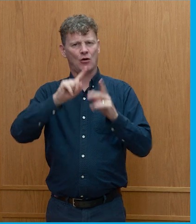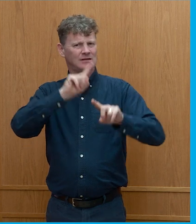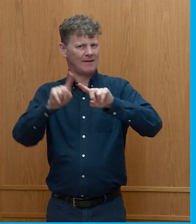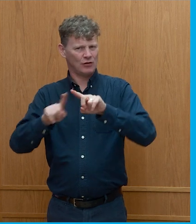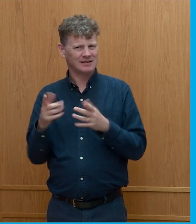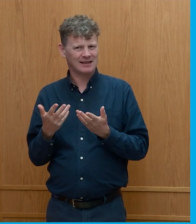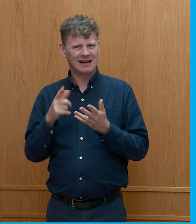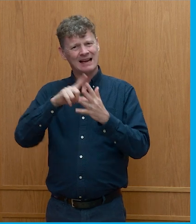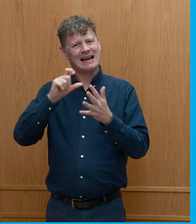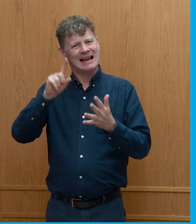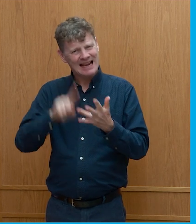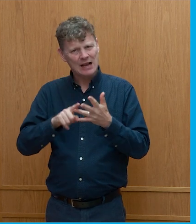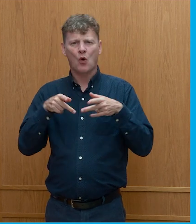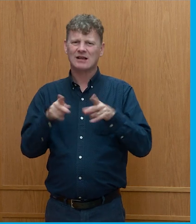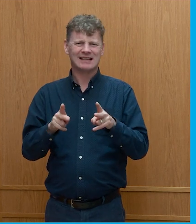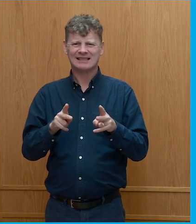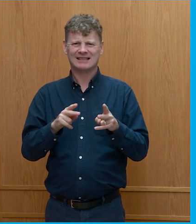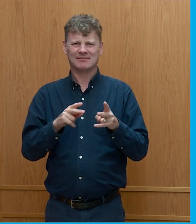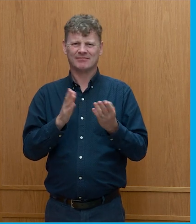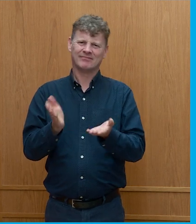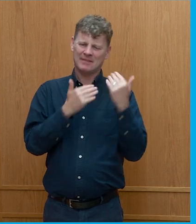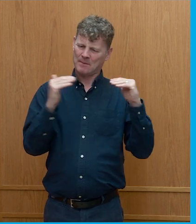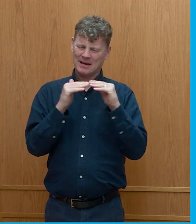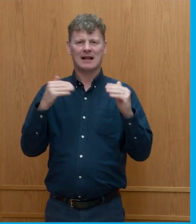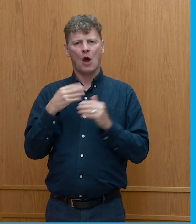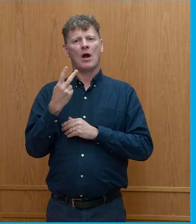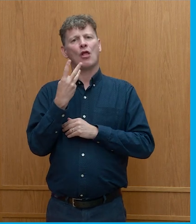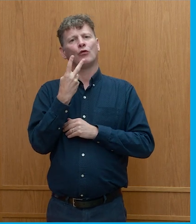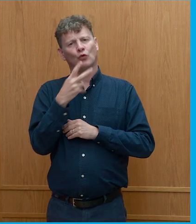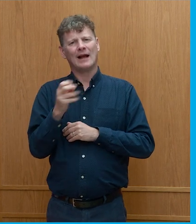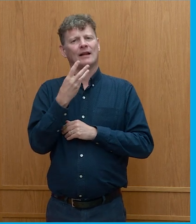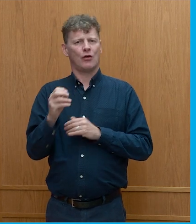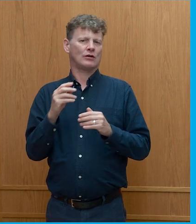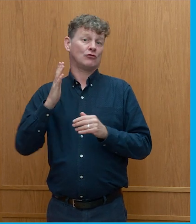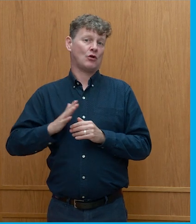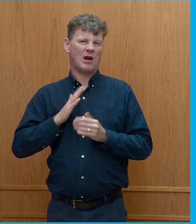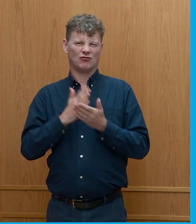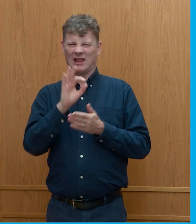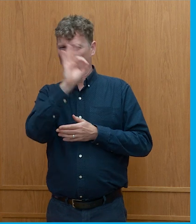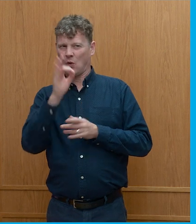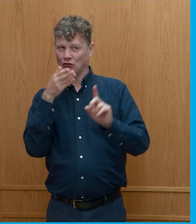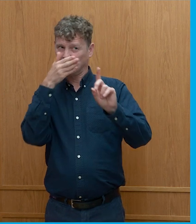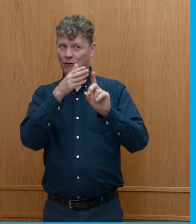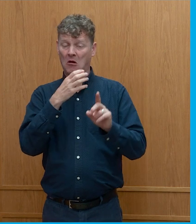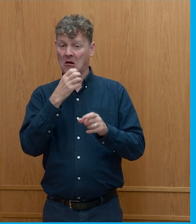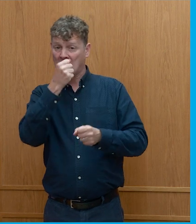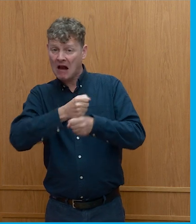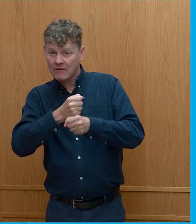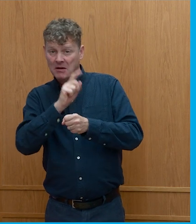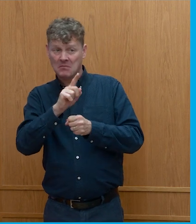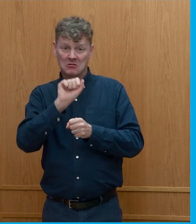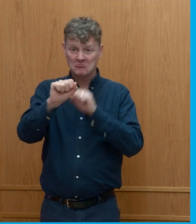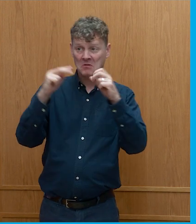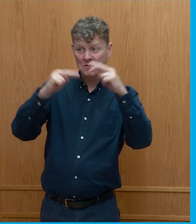restoring our ecosystems and meet our 30 30 requirements in 2030 it's probably a question for the government but i'd be interested in anyone's views